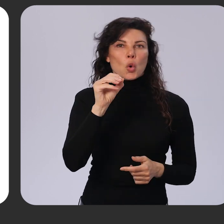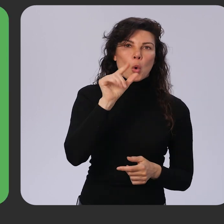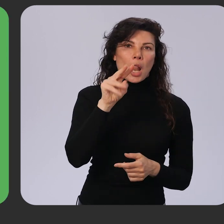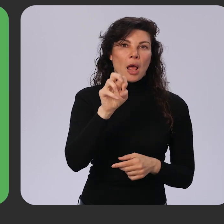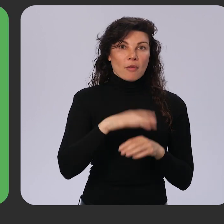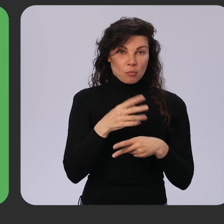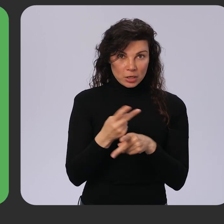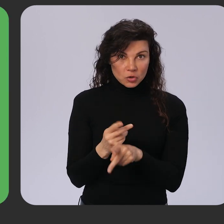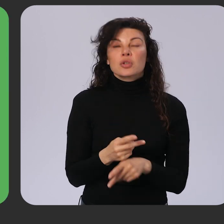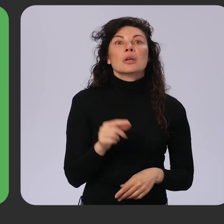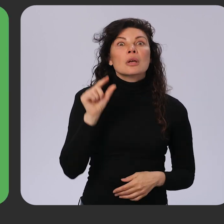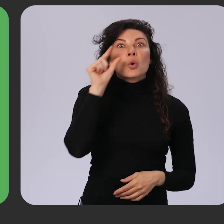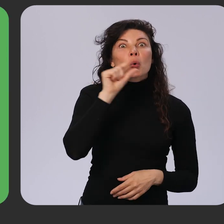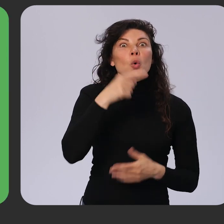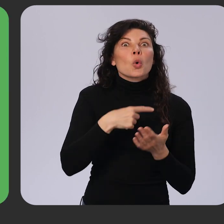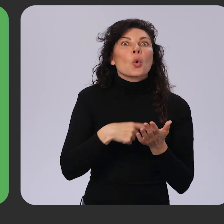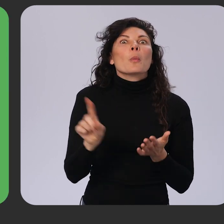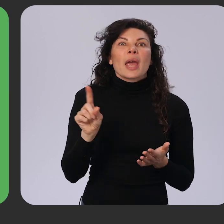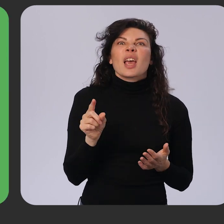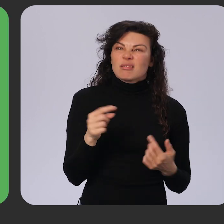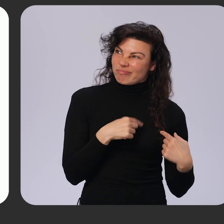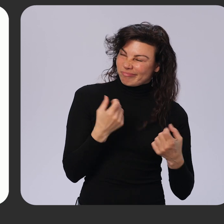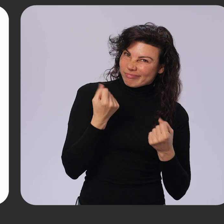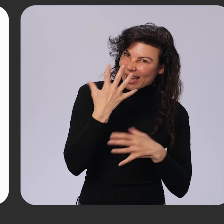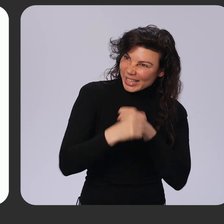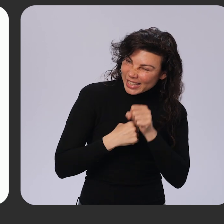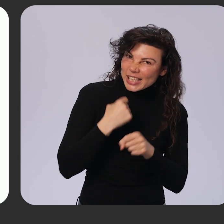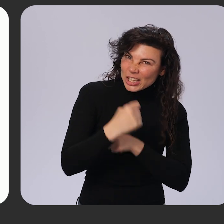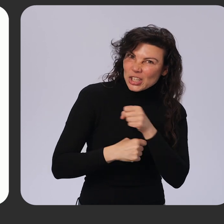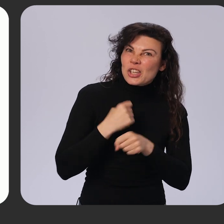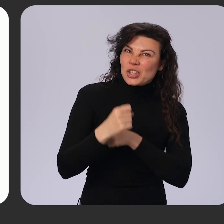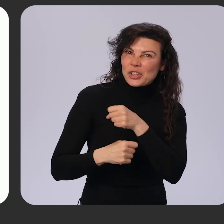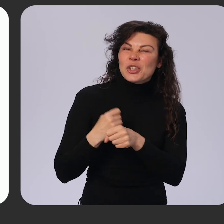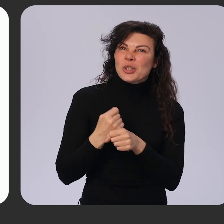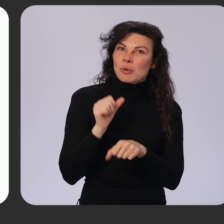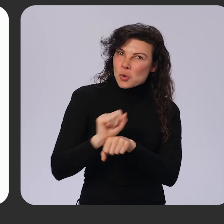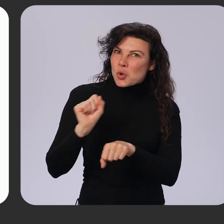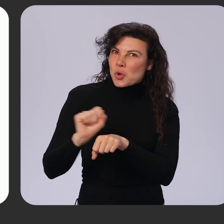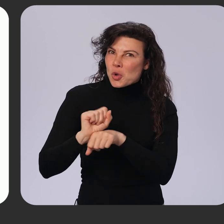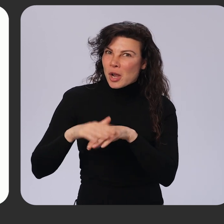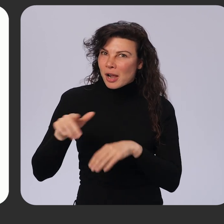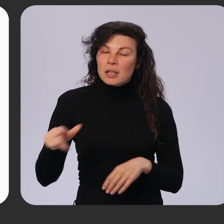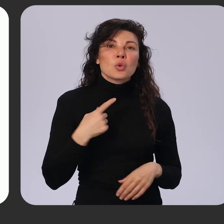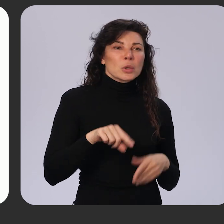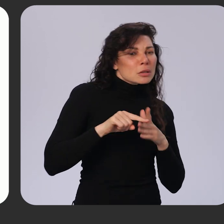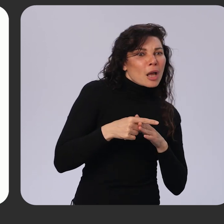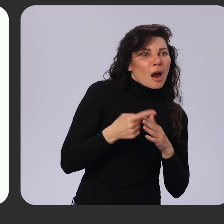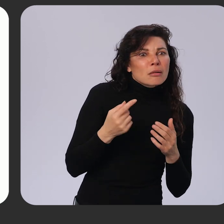Google Pay has been on a multi-year journey, which started off as a convenient and safe way to pay in-store